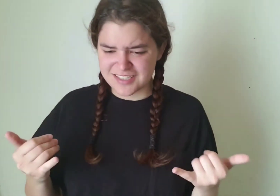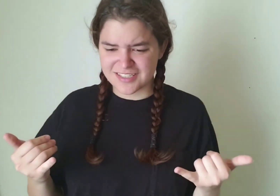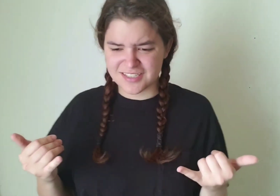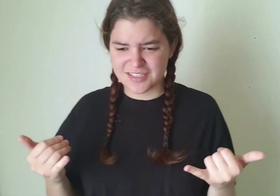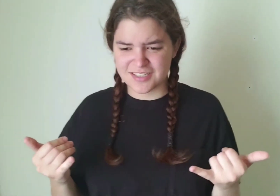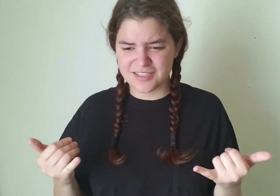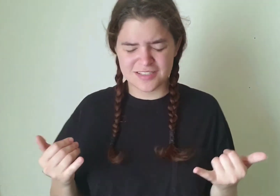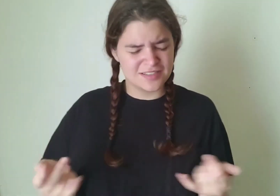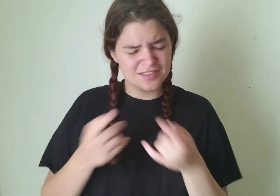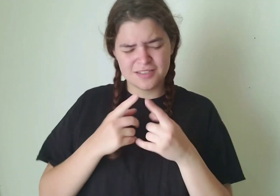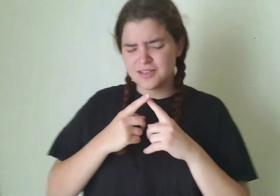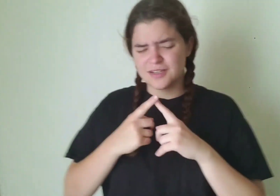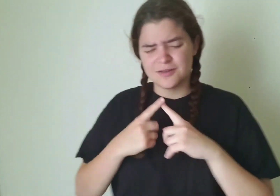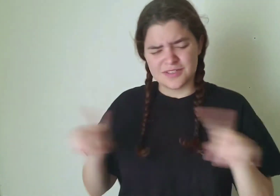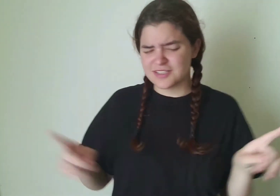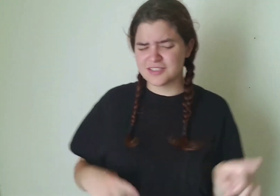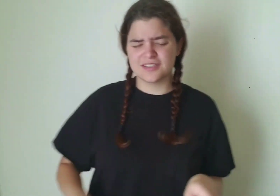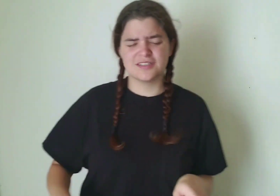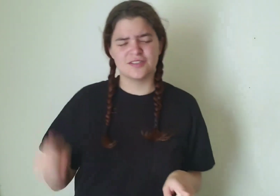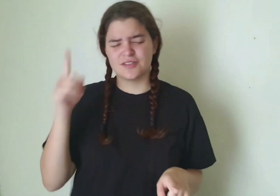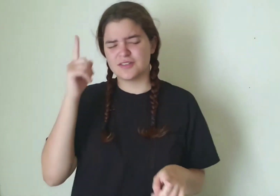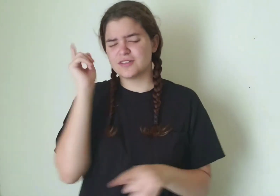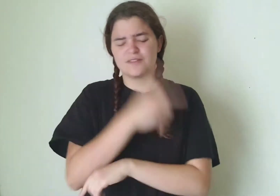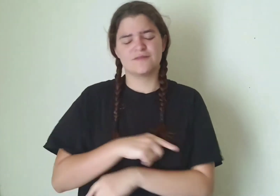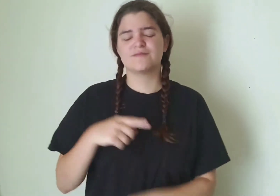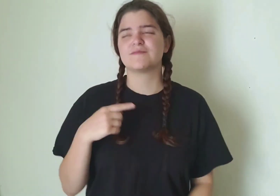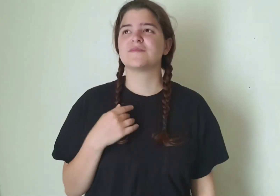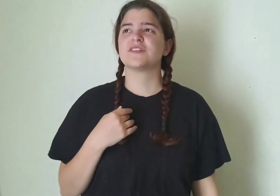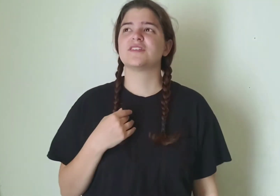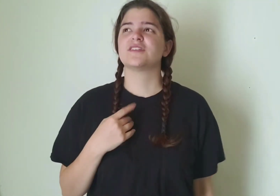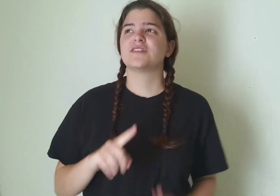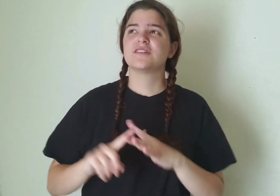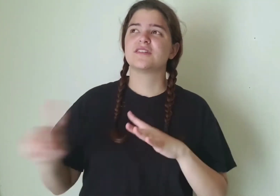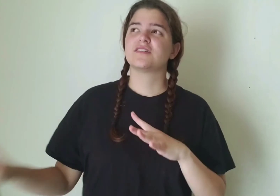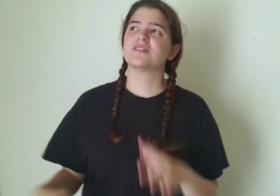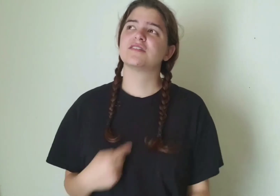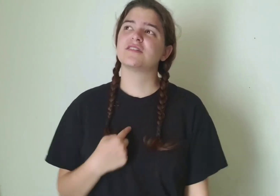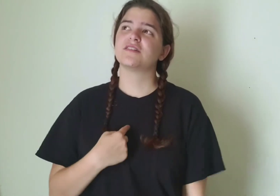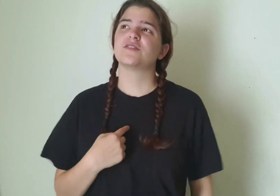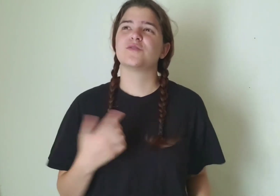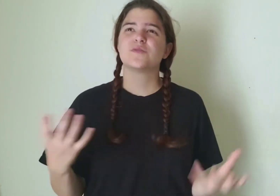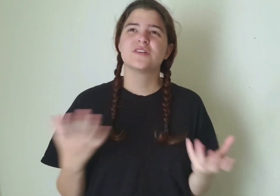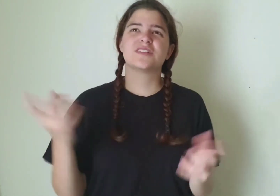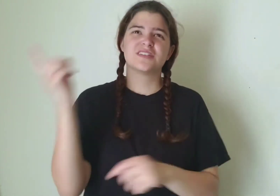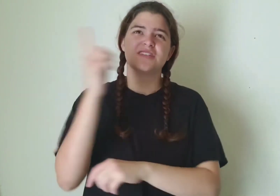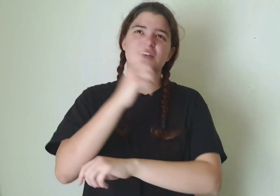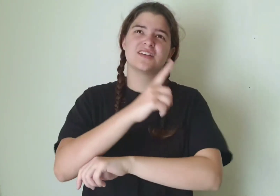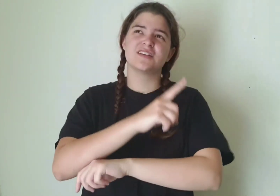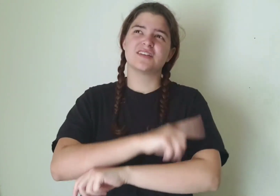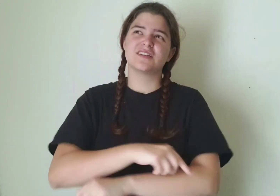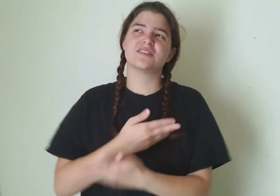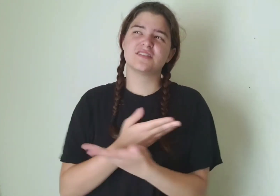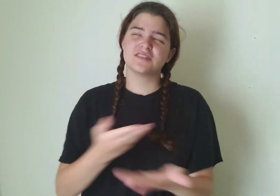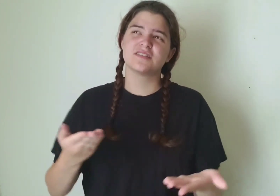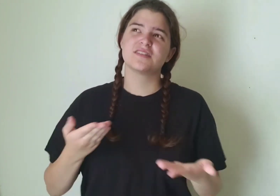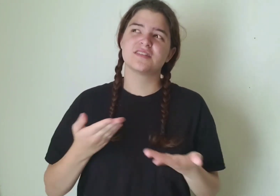this, besides the day you love me What day is